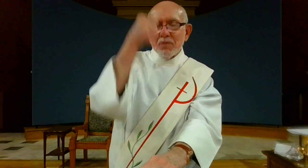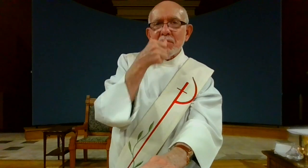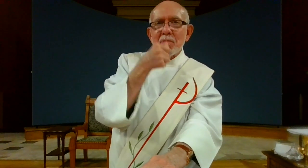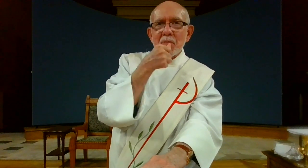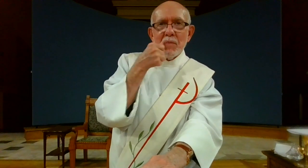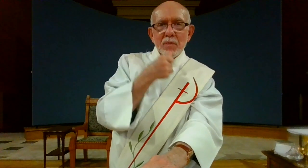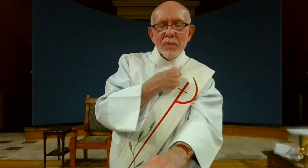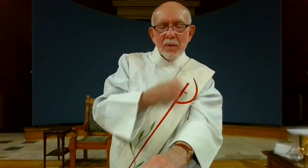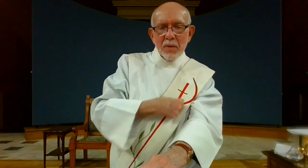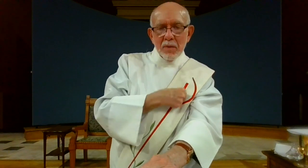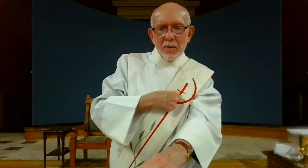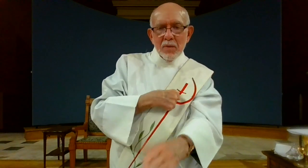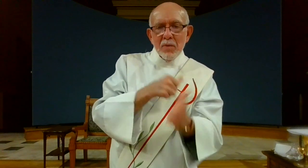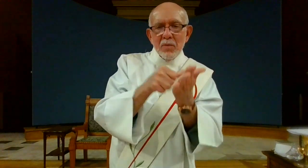Glory to you, O Lord.